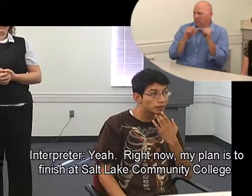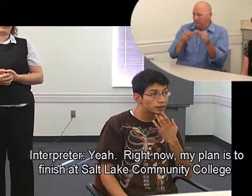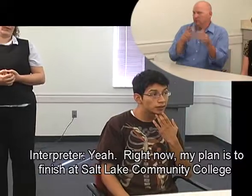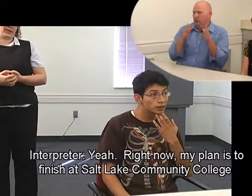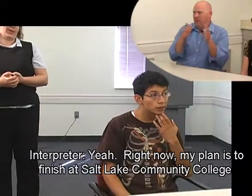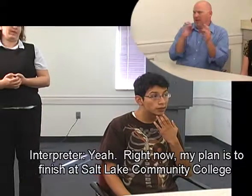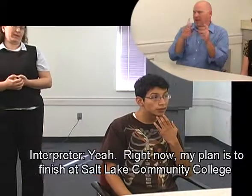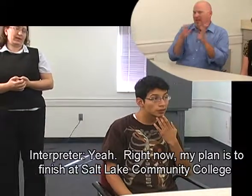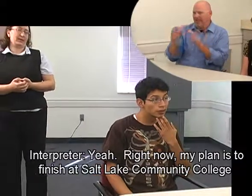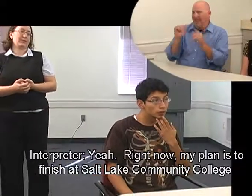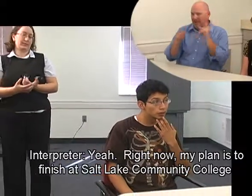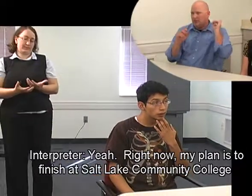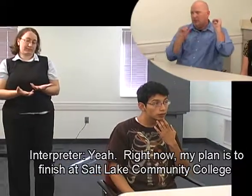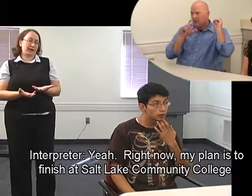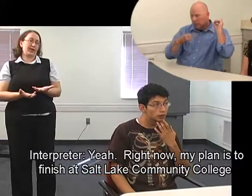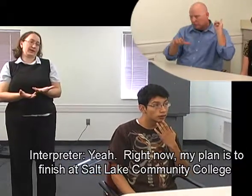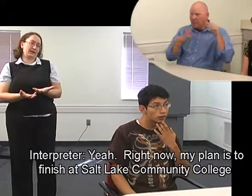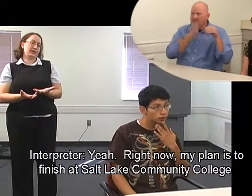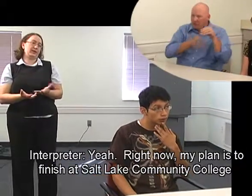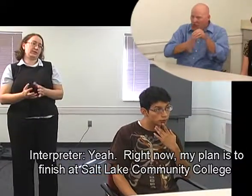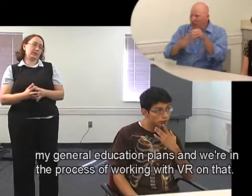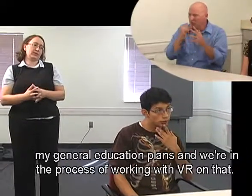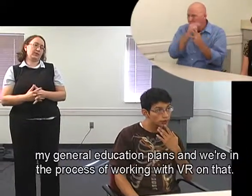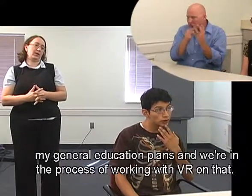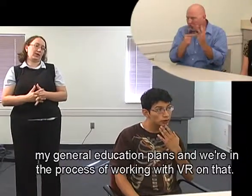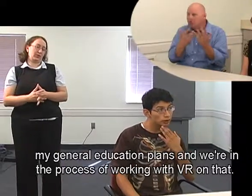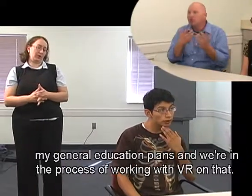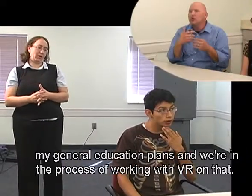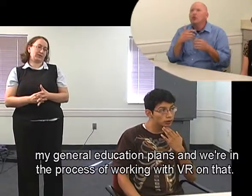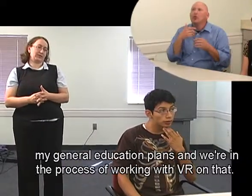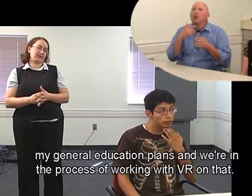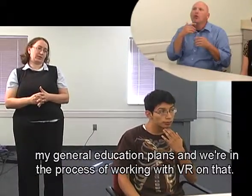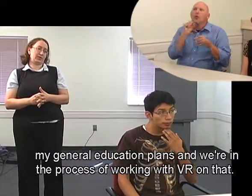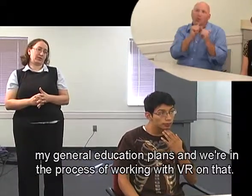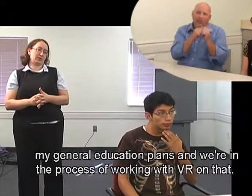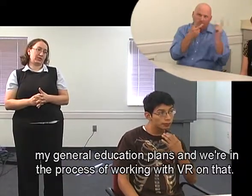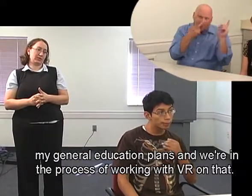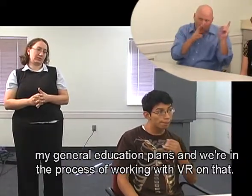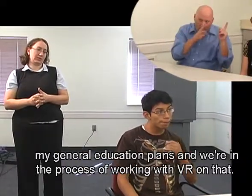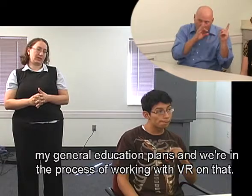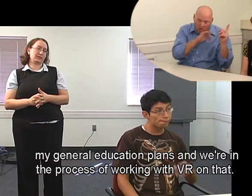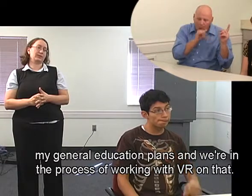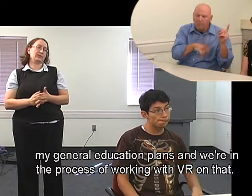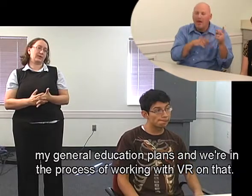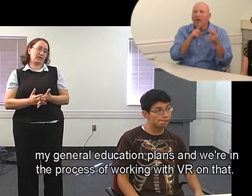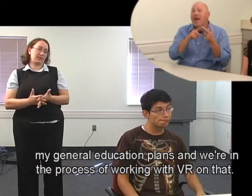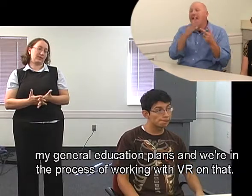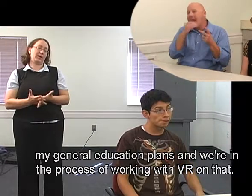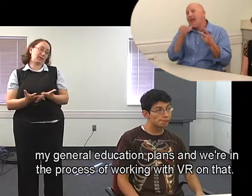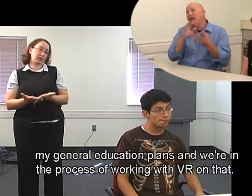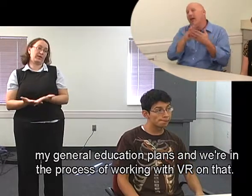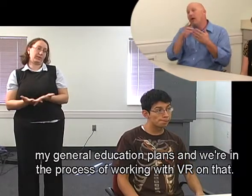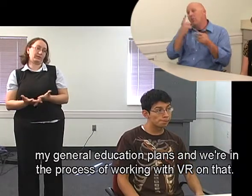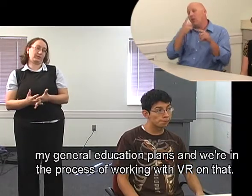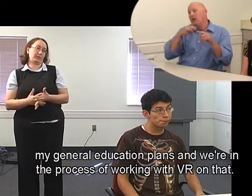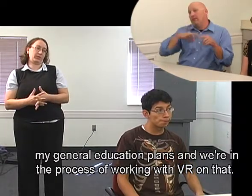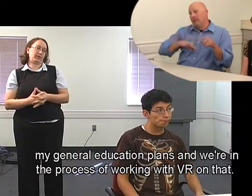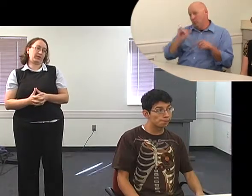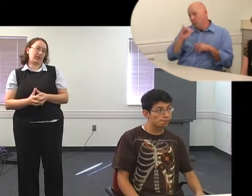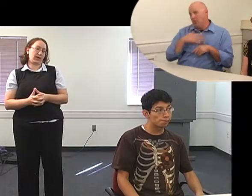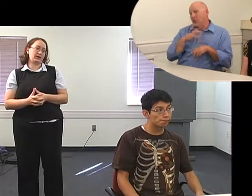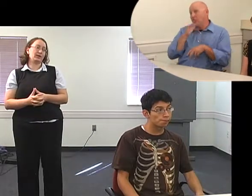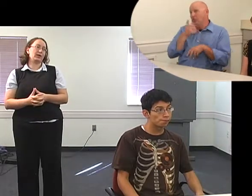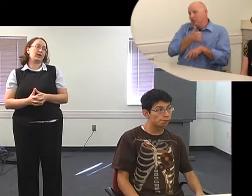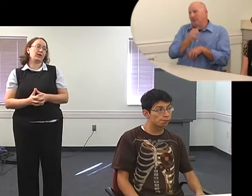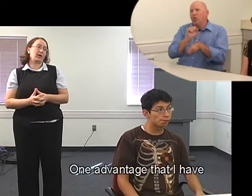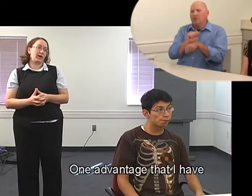Yeah, really right now my plan is to finish with Salt Lake Community College, which is the general education plans. And I'm in the process of working with